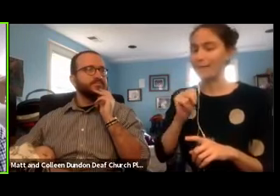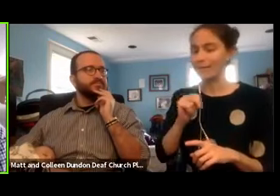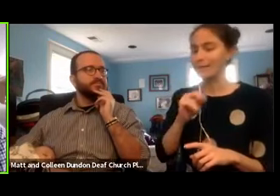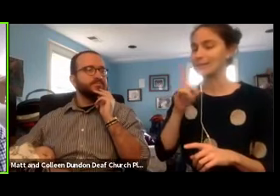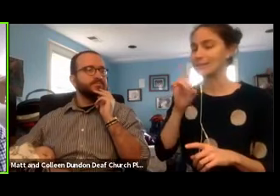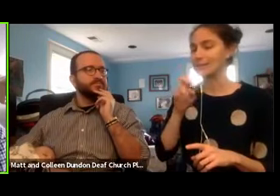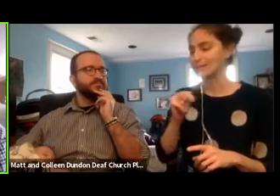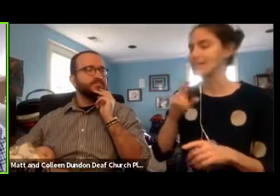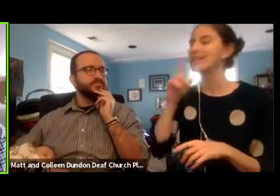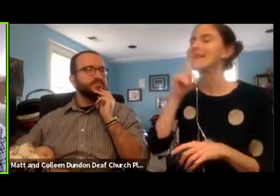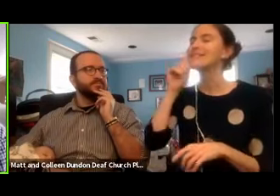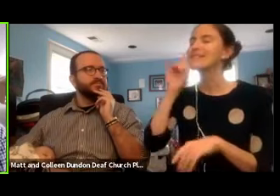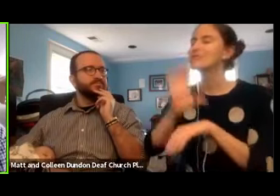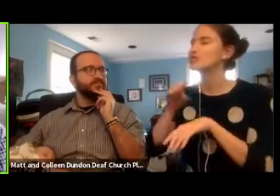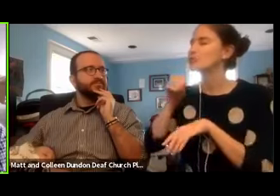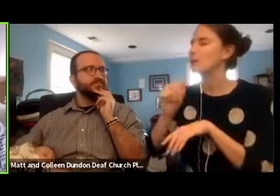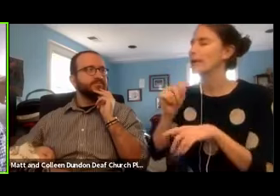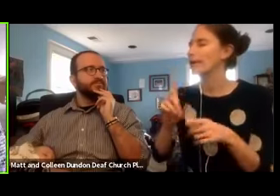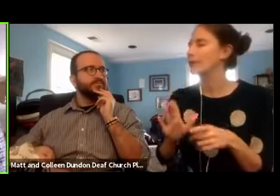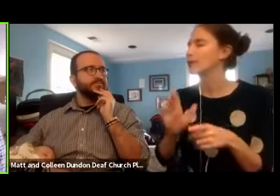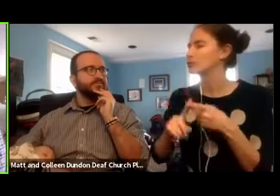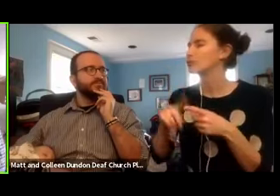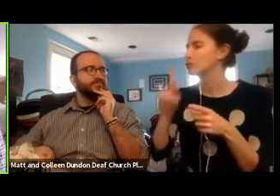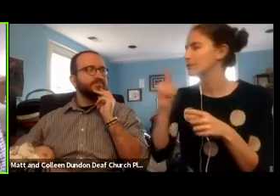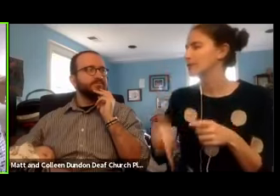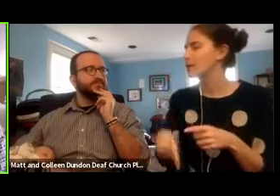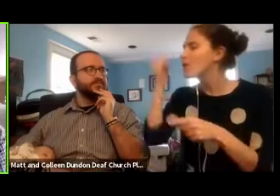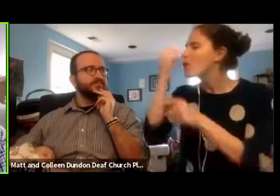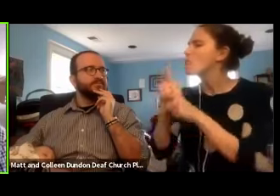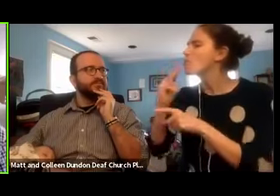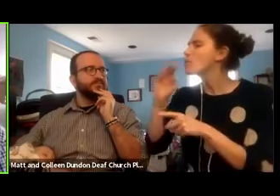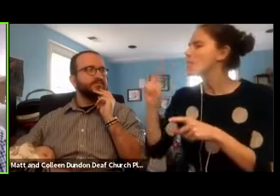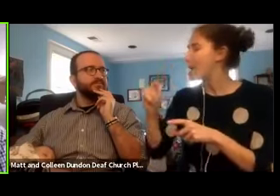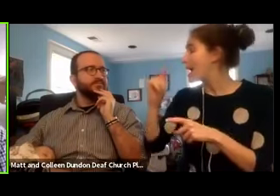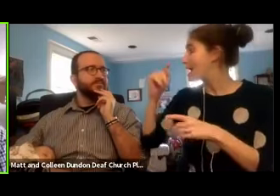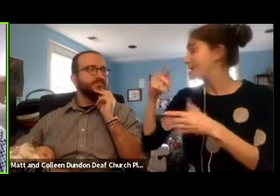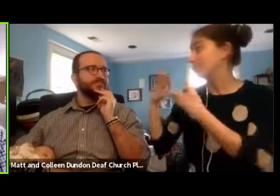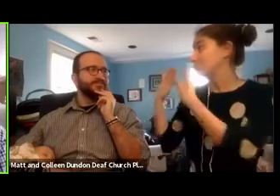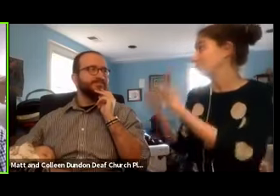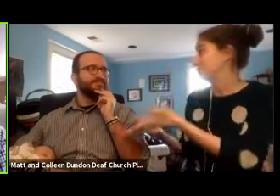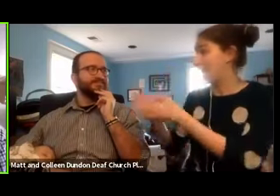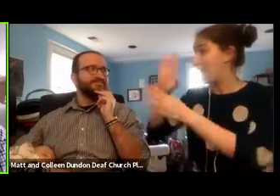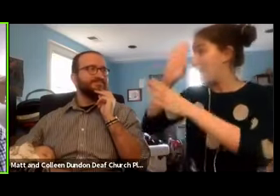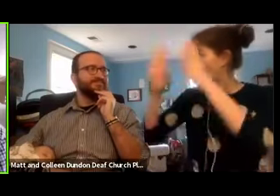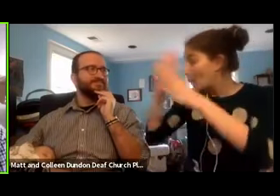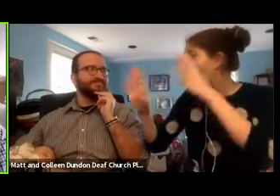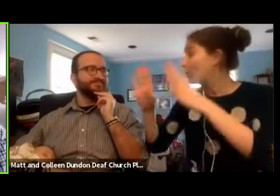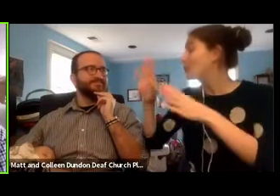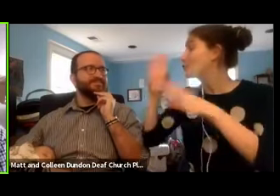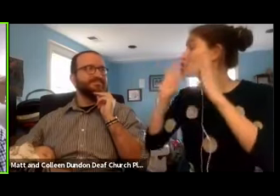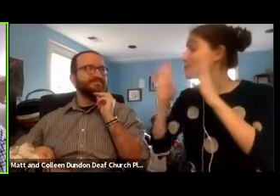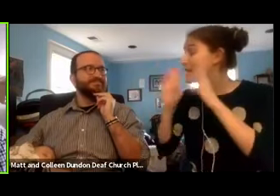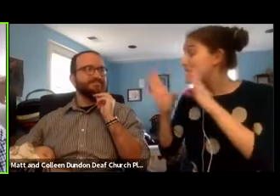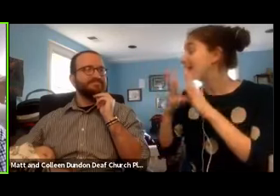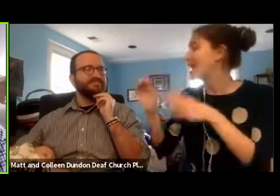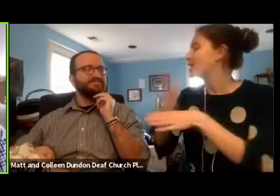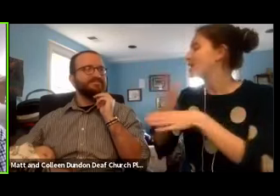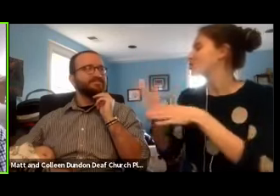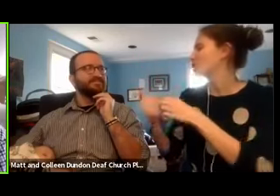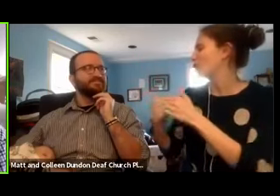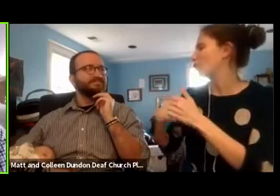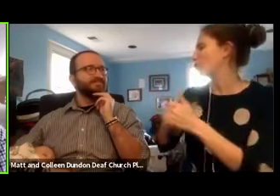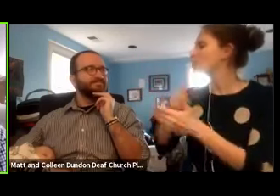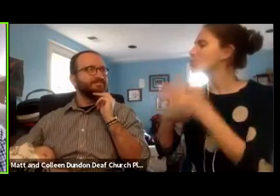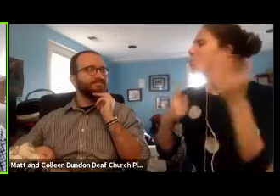to Philadelphia. Brother Matt, bring us a word of greeting and share with us what is happening in the Deaf